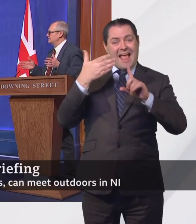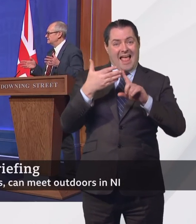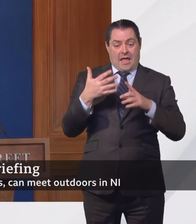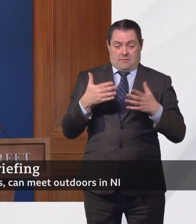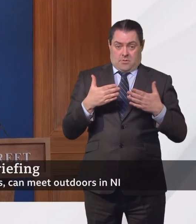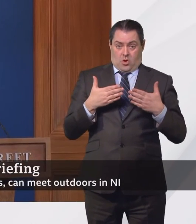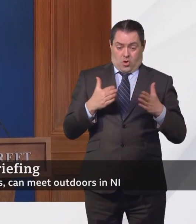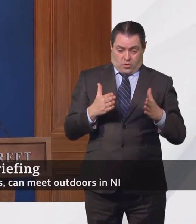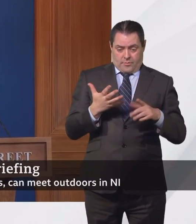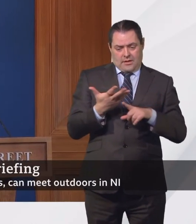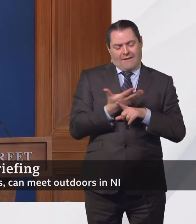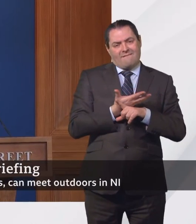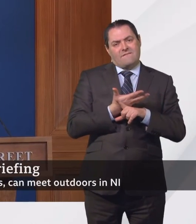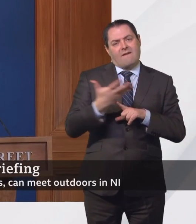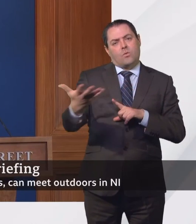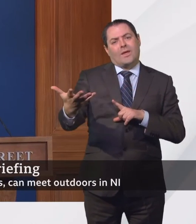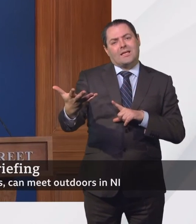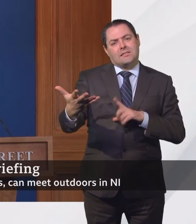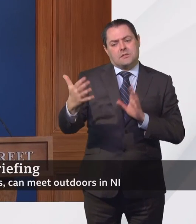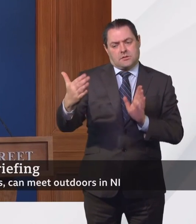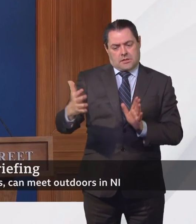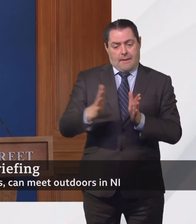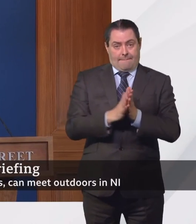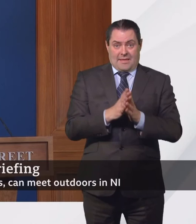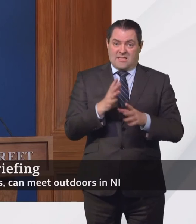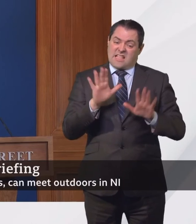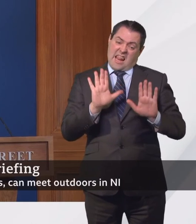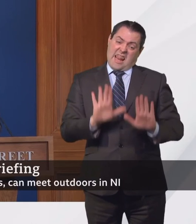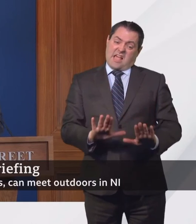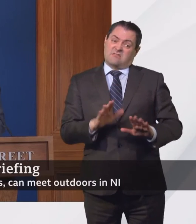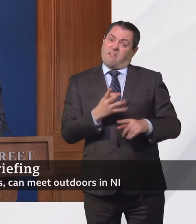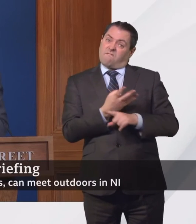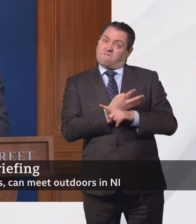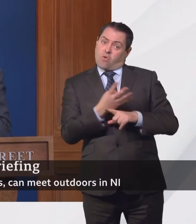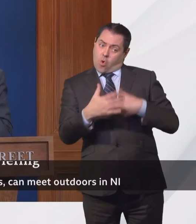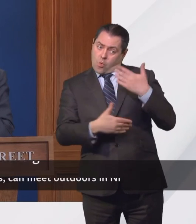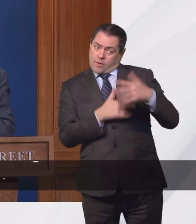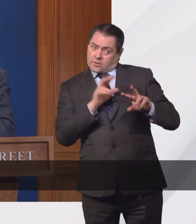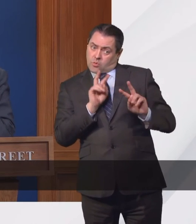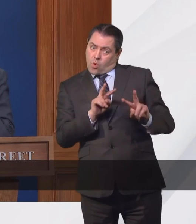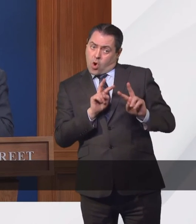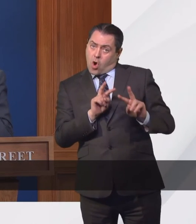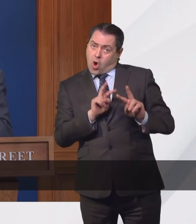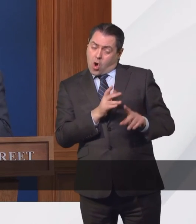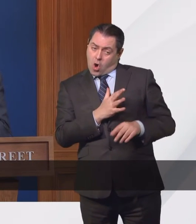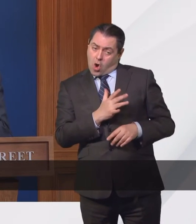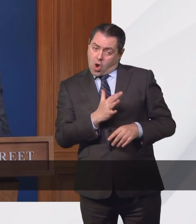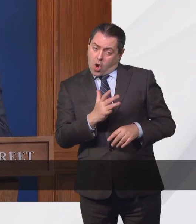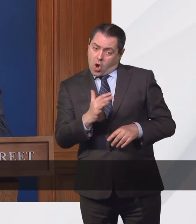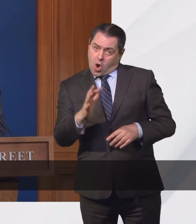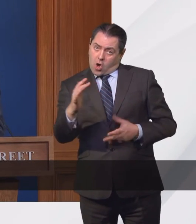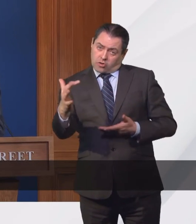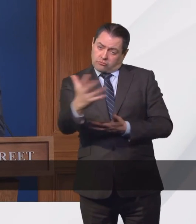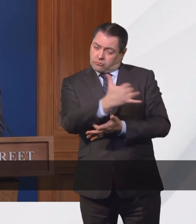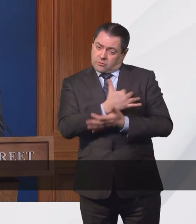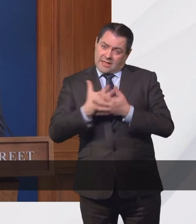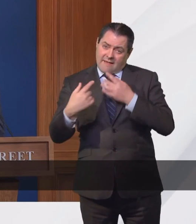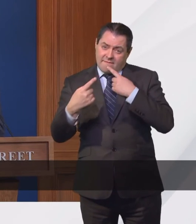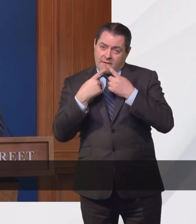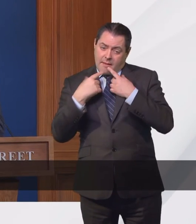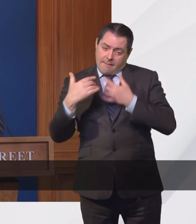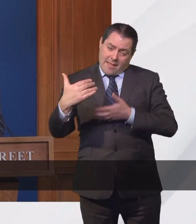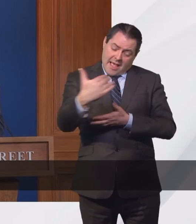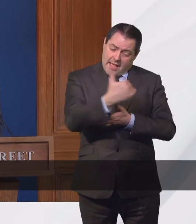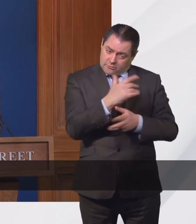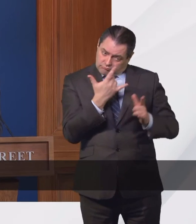data to be assessed in the fourth week, which is the earliest we think we can get a good handle on what's happened. And so that's next week.